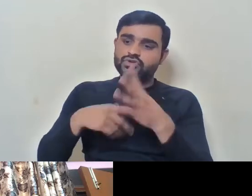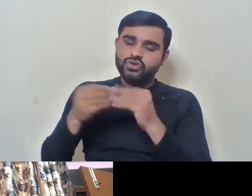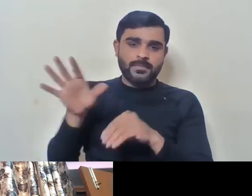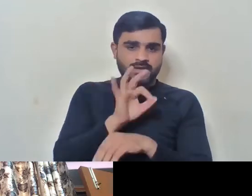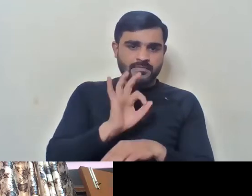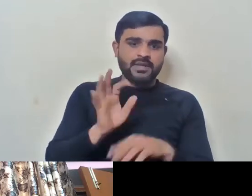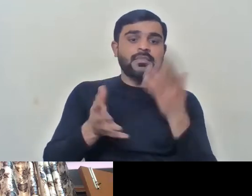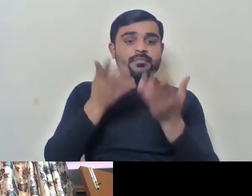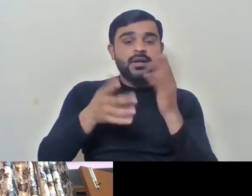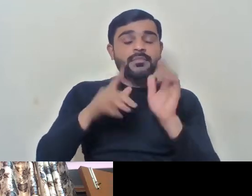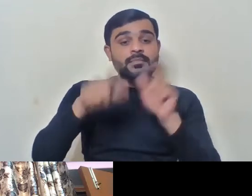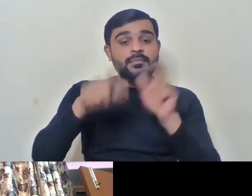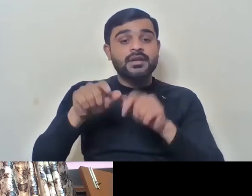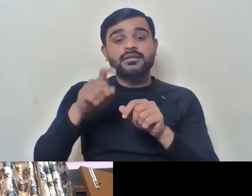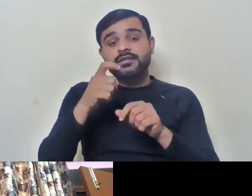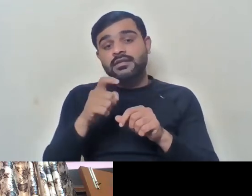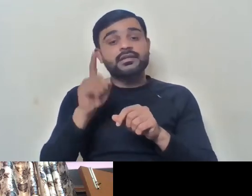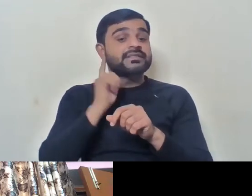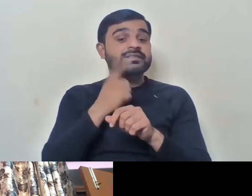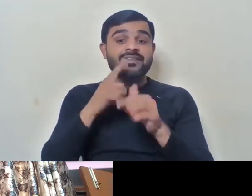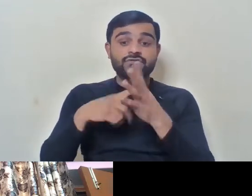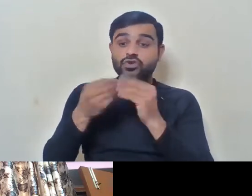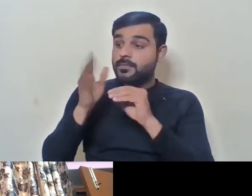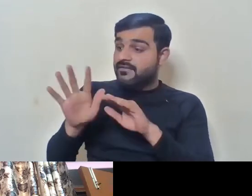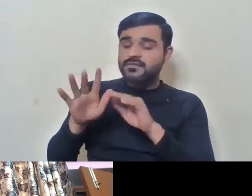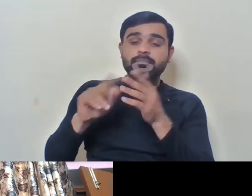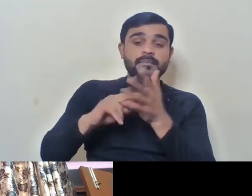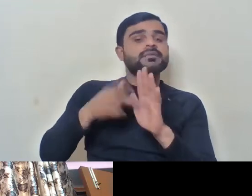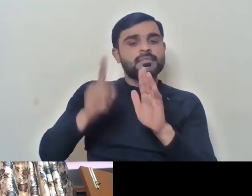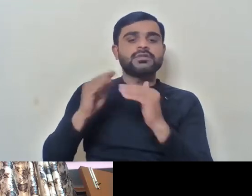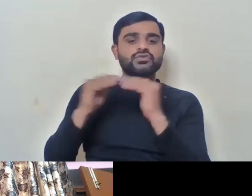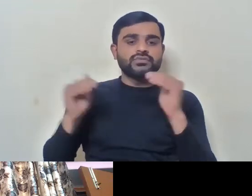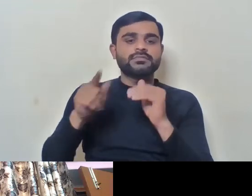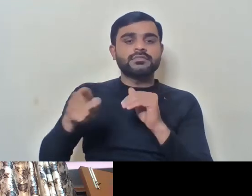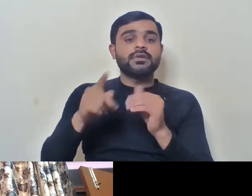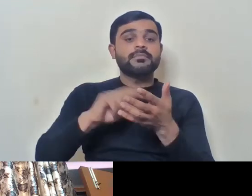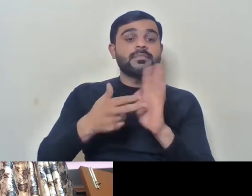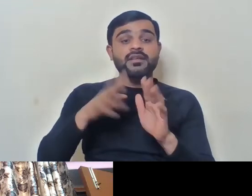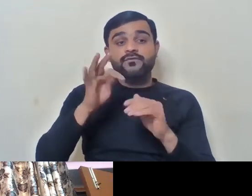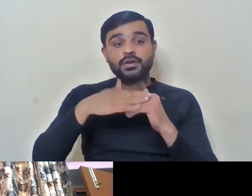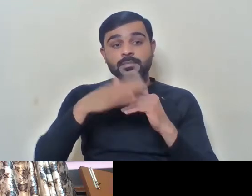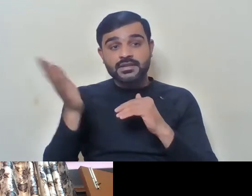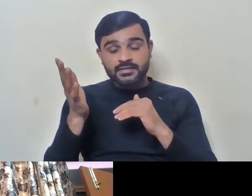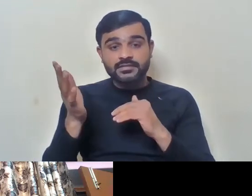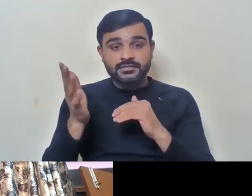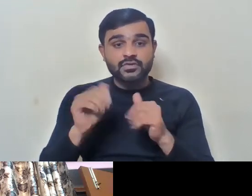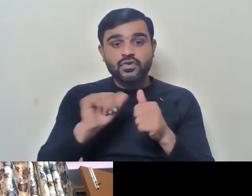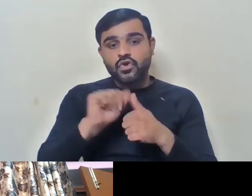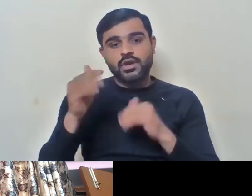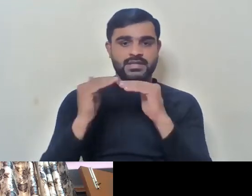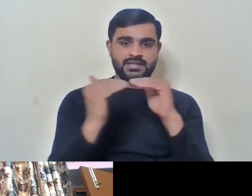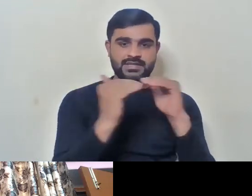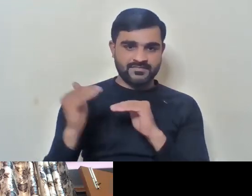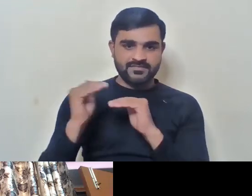And only someone with 70-80% should get. See, above 40%, everybody is treated equally.